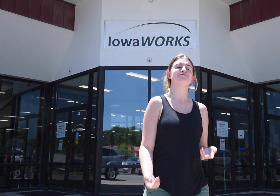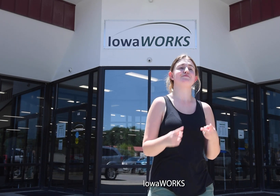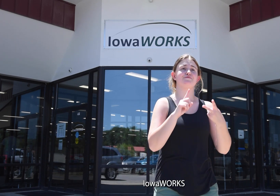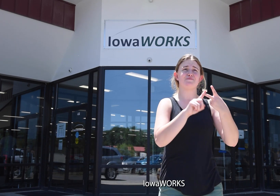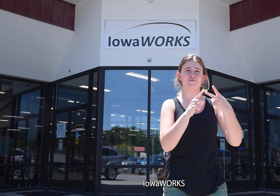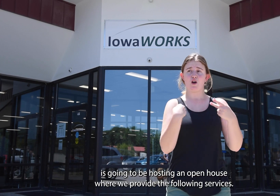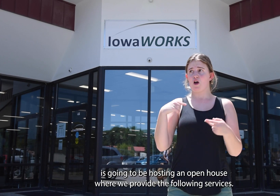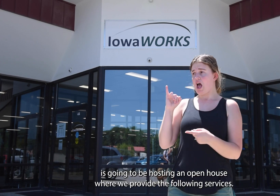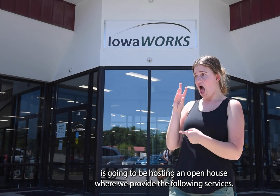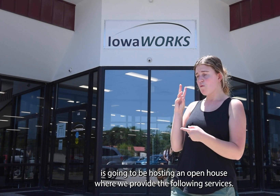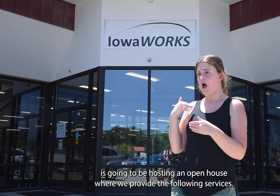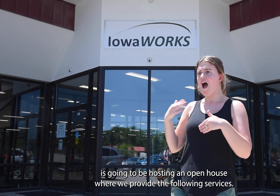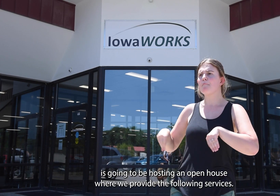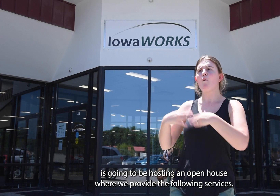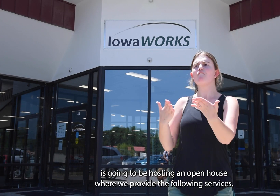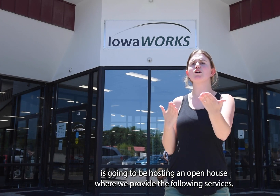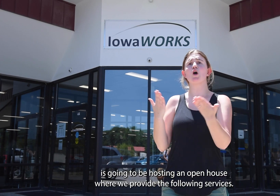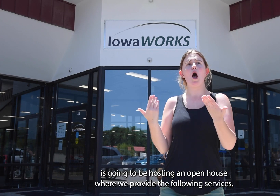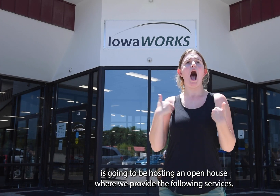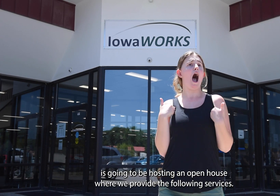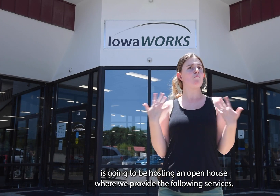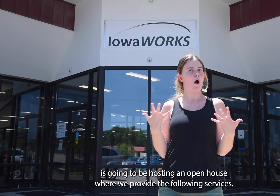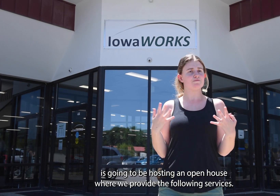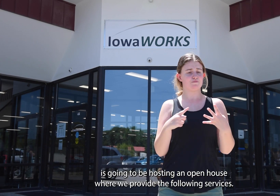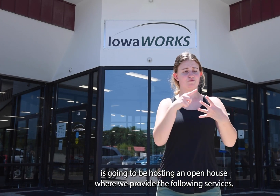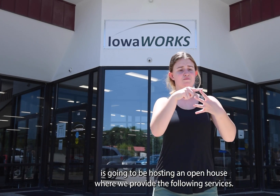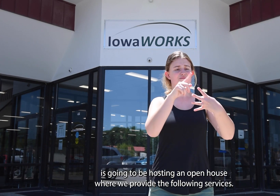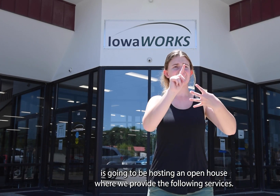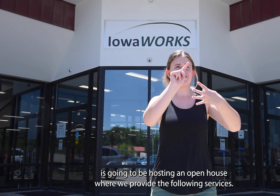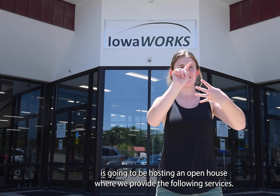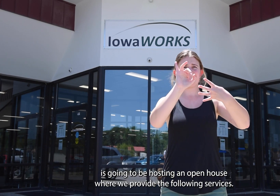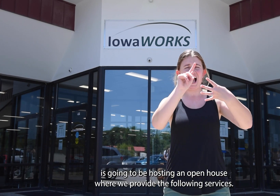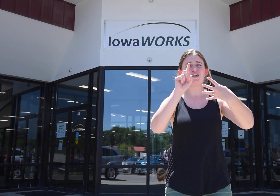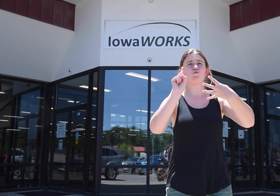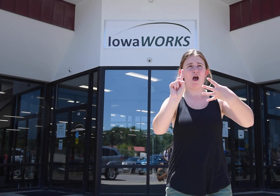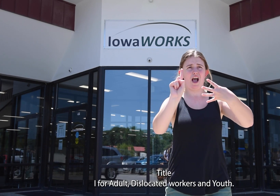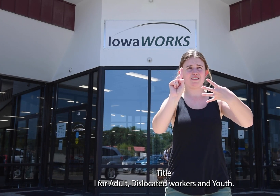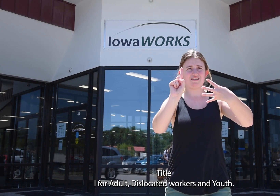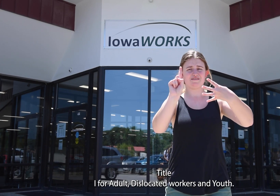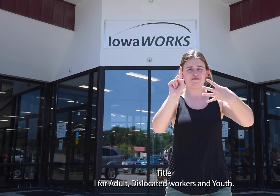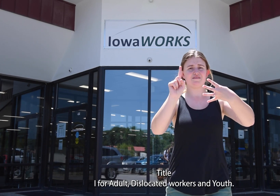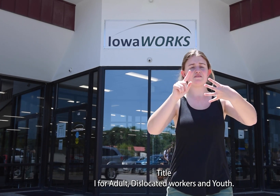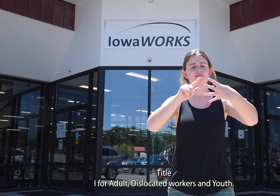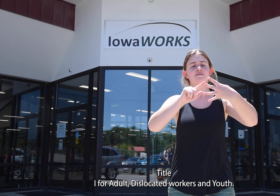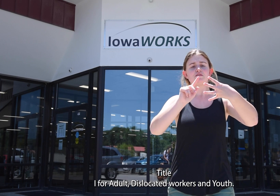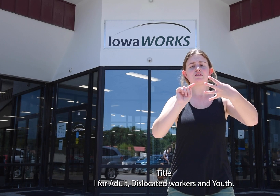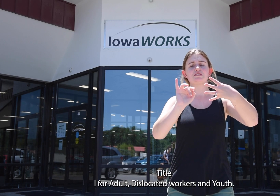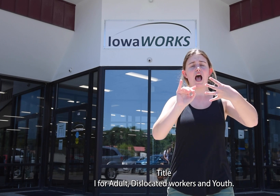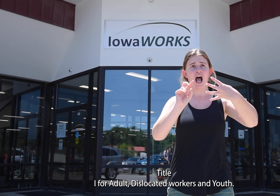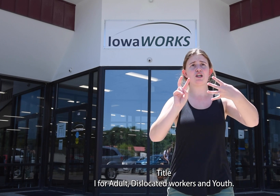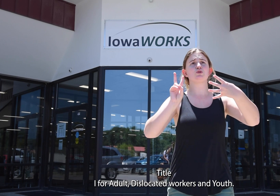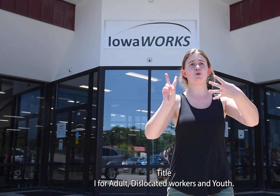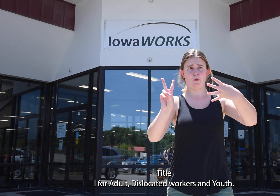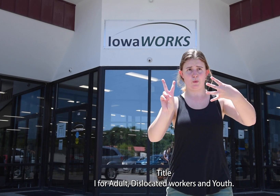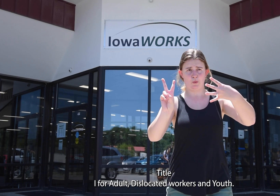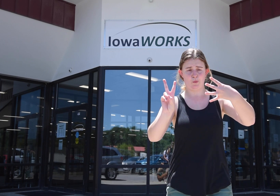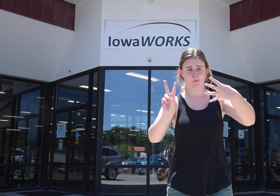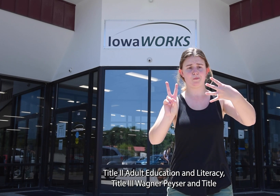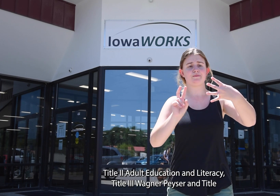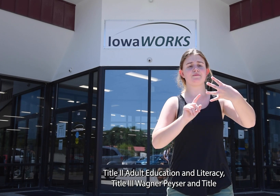Iowa Works is going to be hosting an open house where we provide the following services. Title 1 for adult dislocated workers and youth. Title